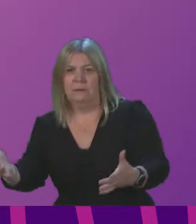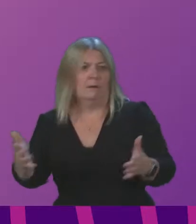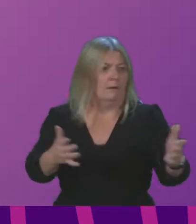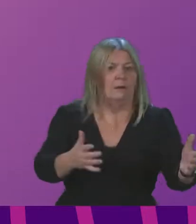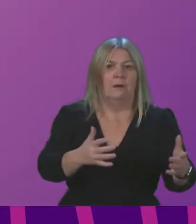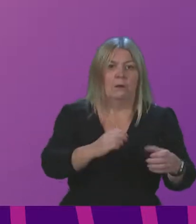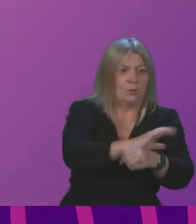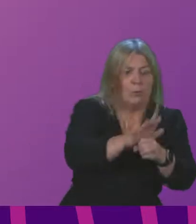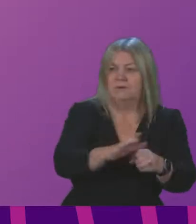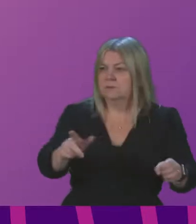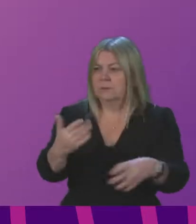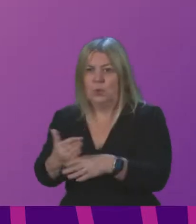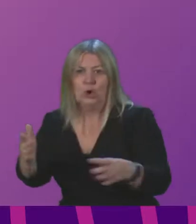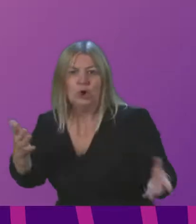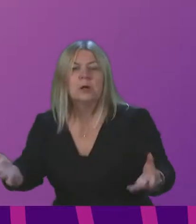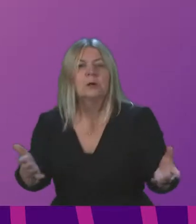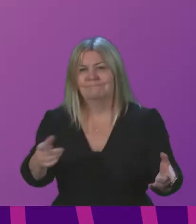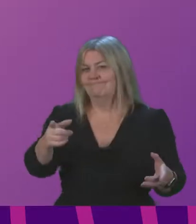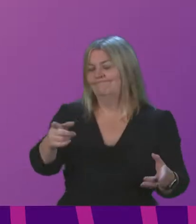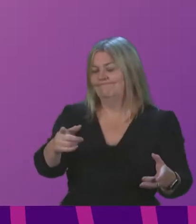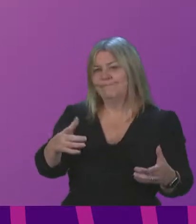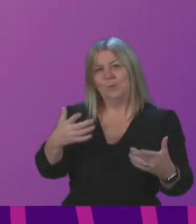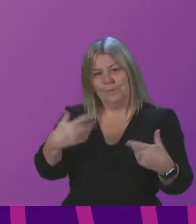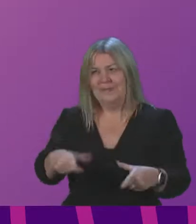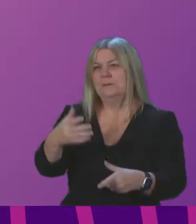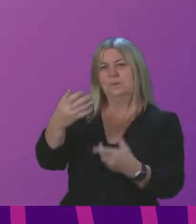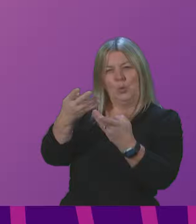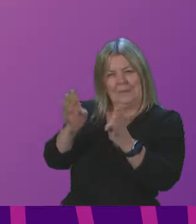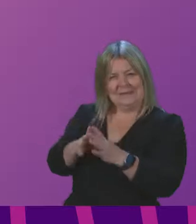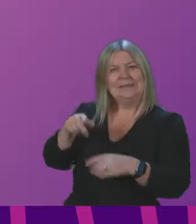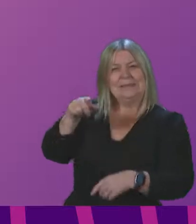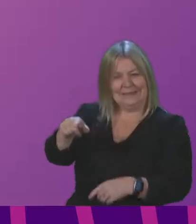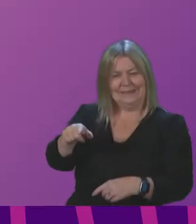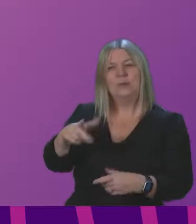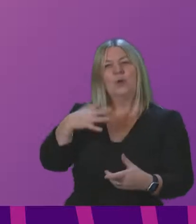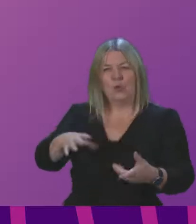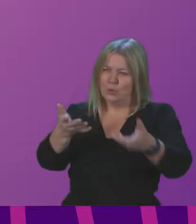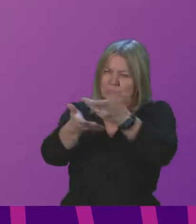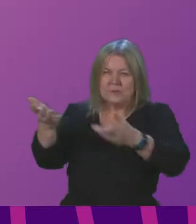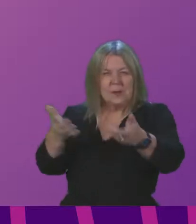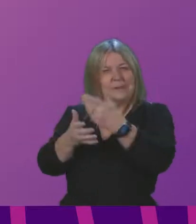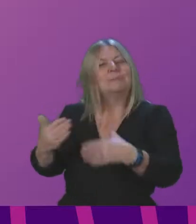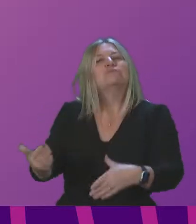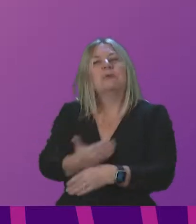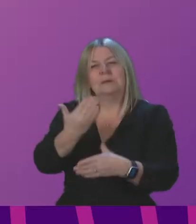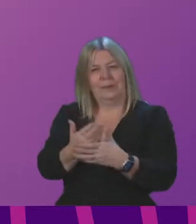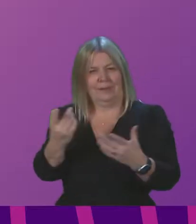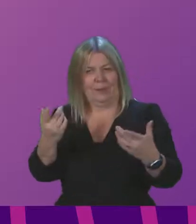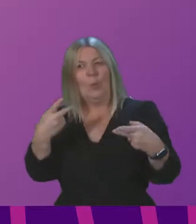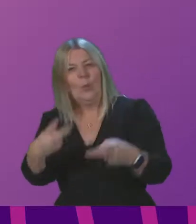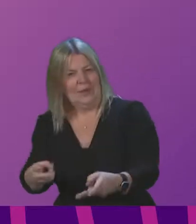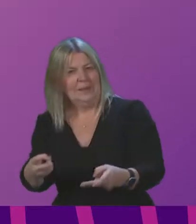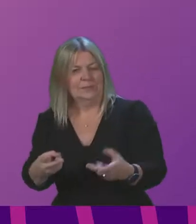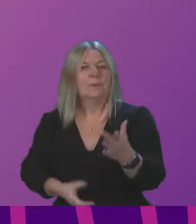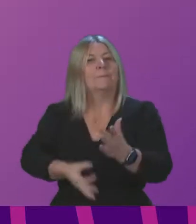work is currently ongoing with the Committee, and at its conclusion, we hope to bring forward practical solutions, including short- and longer-term